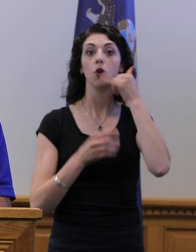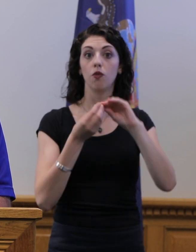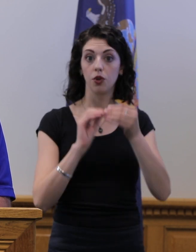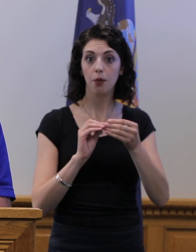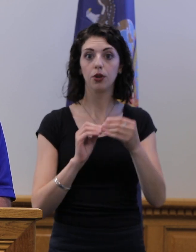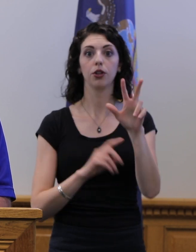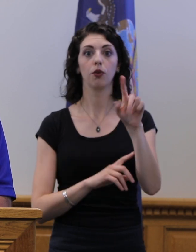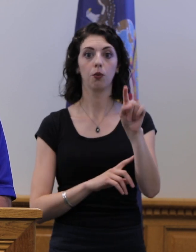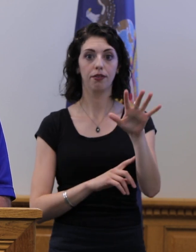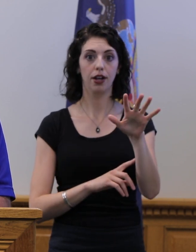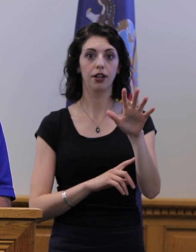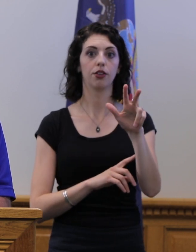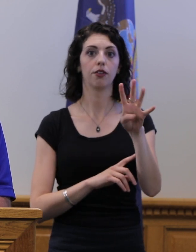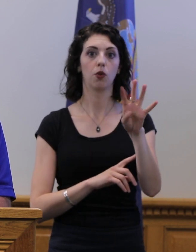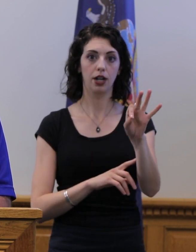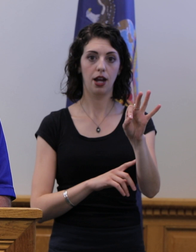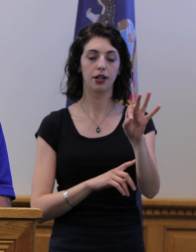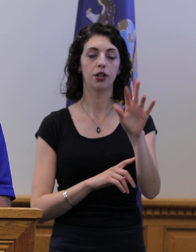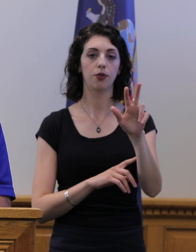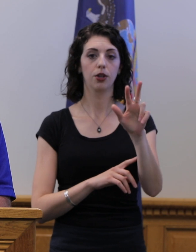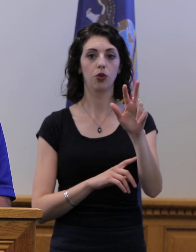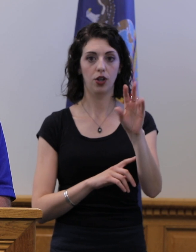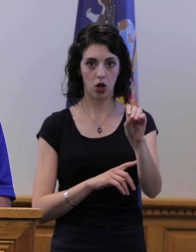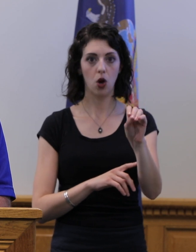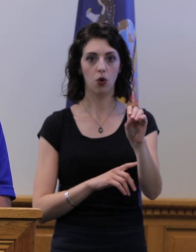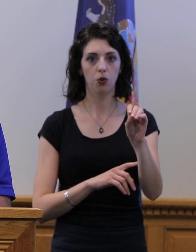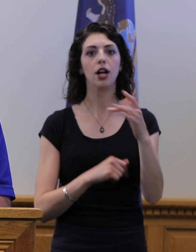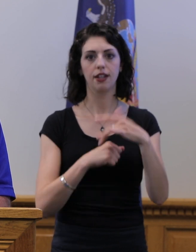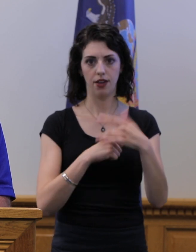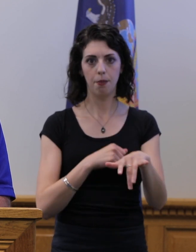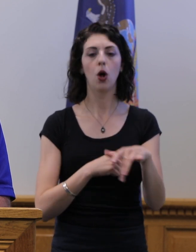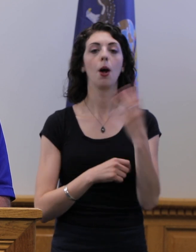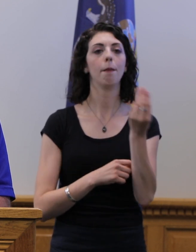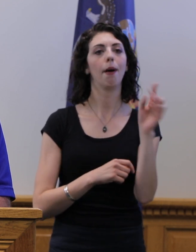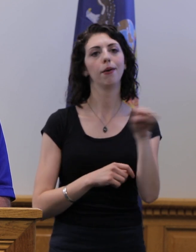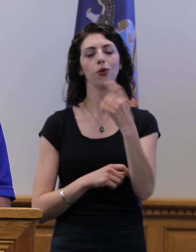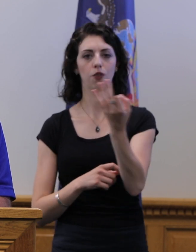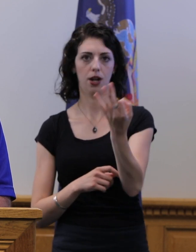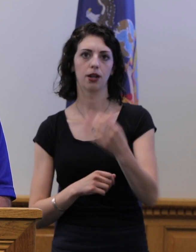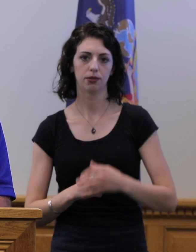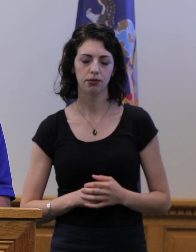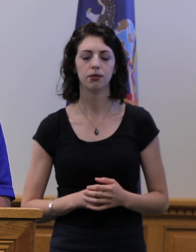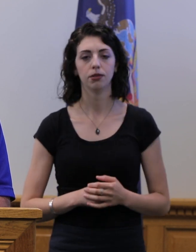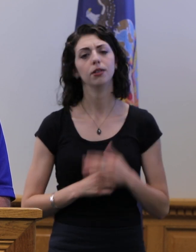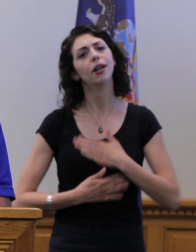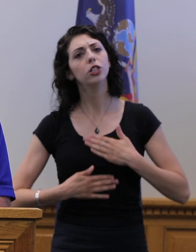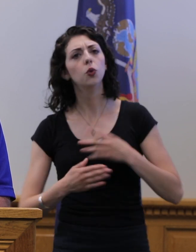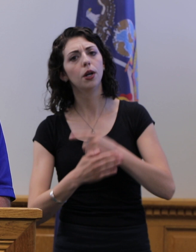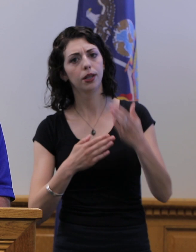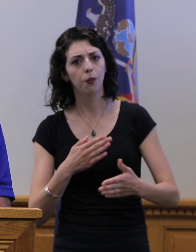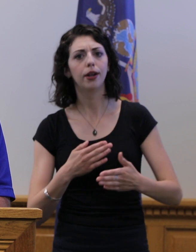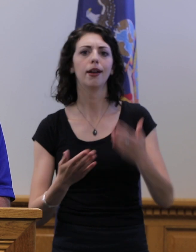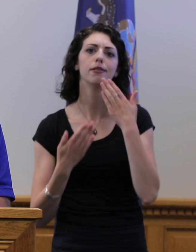315-349-3330 is open Monday through Friday. Enjoy the weekend